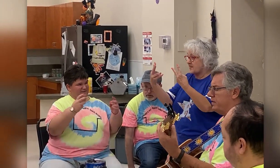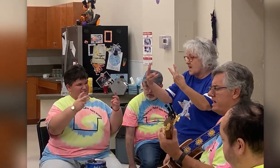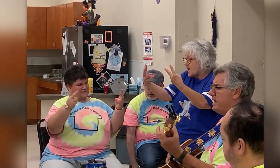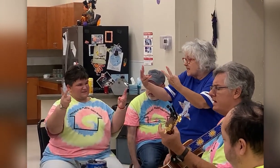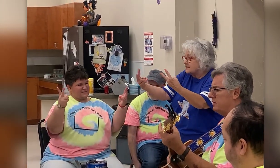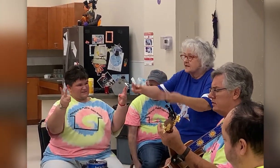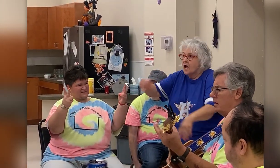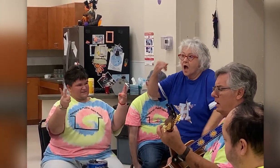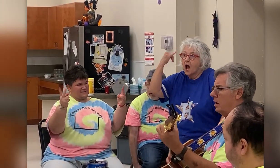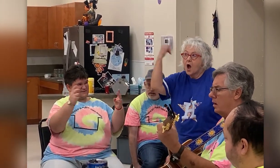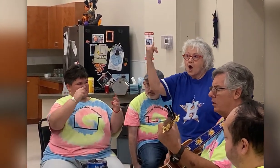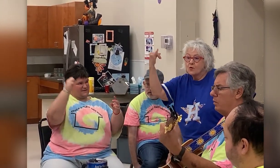Free machine, yeah